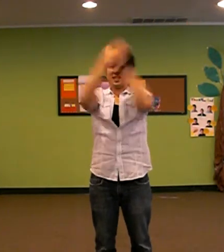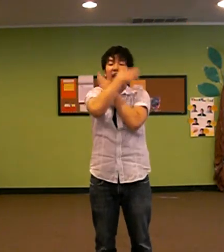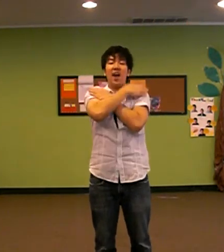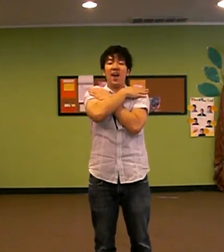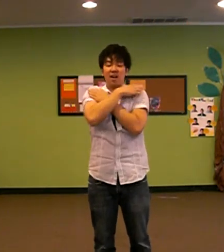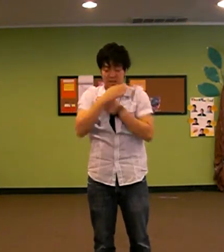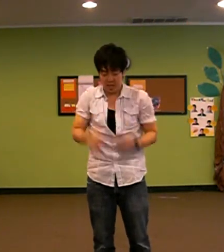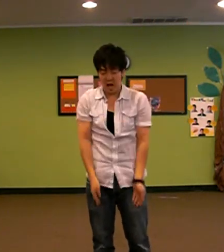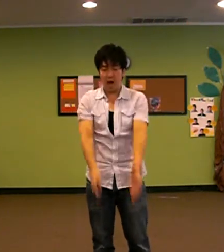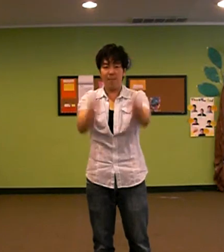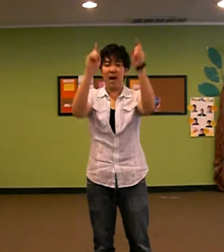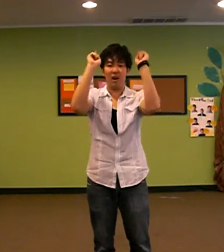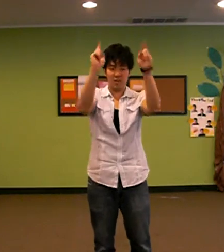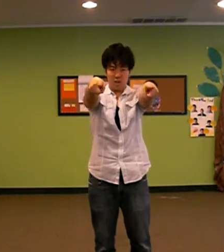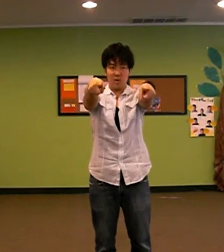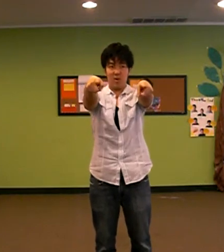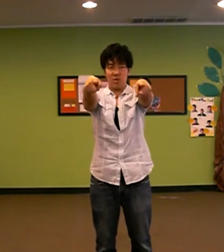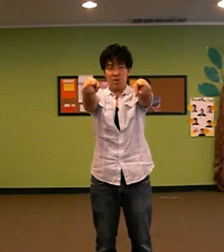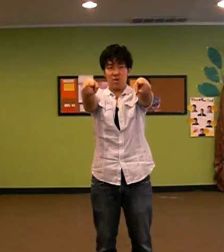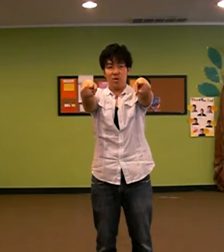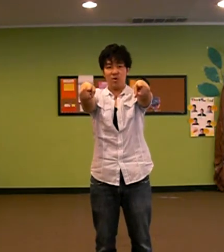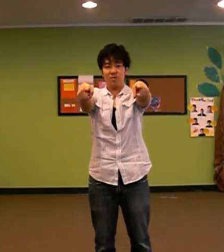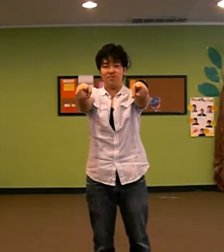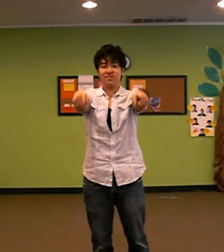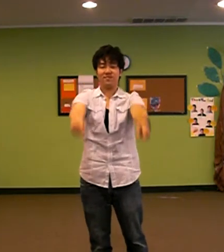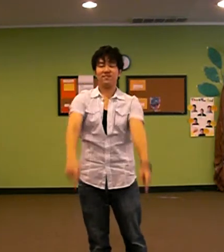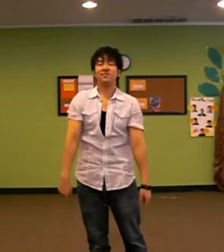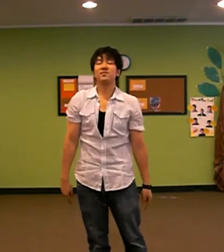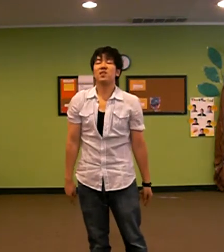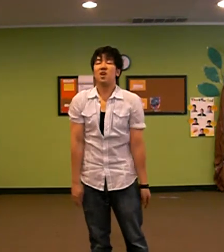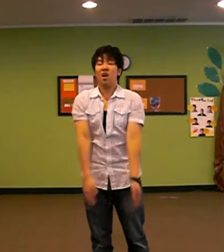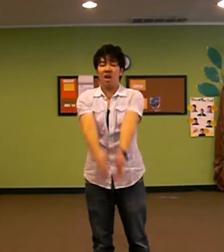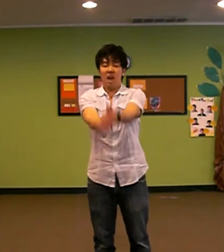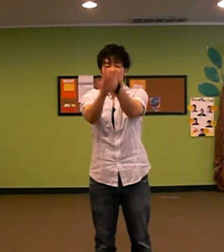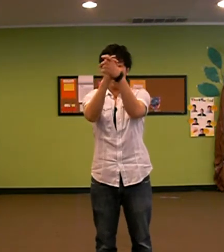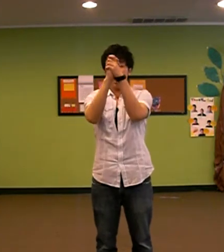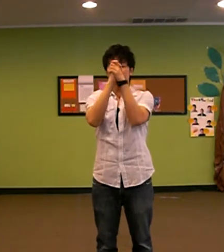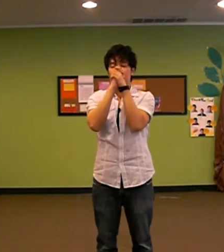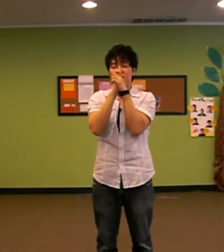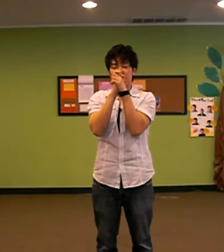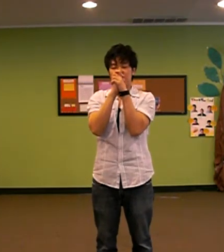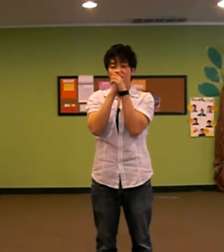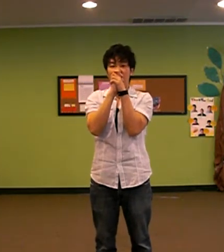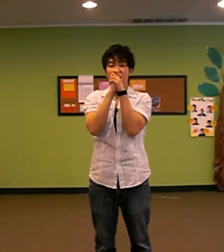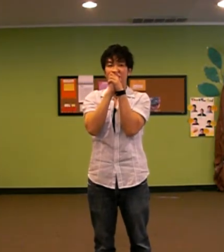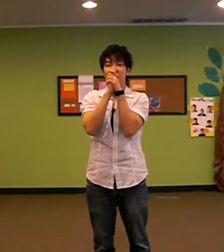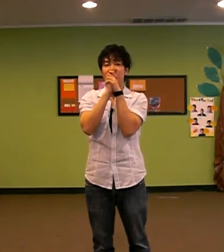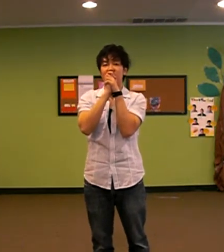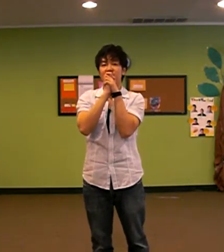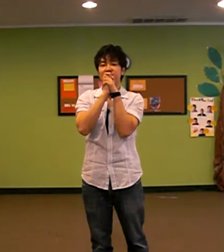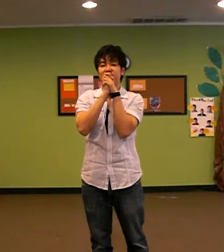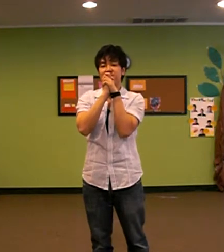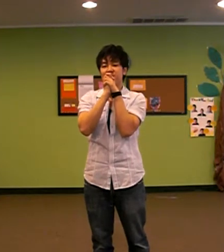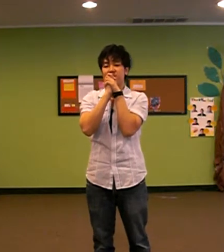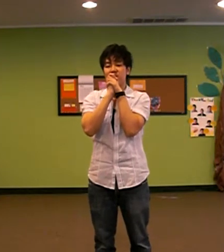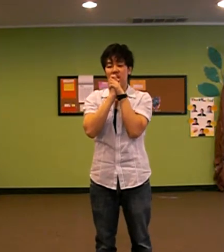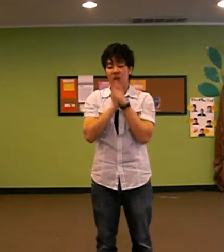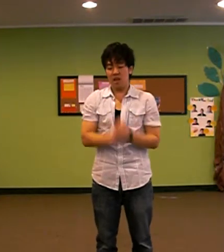cares about you. And when we pray, we